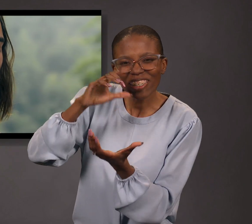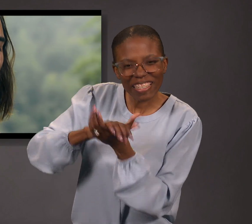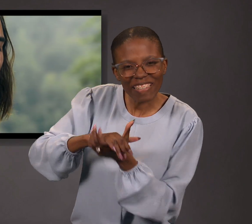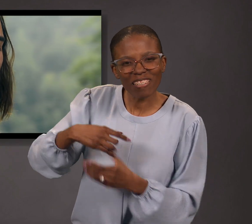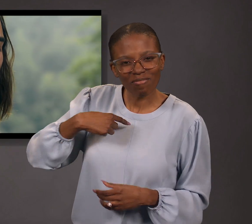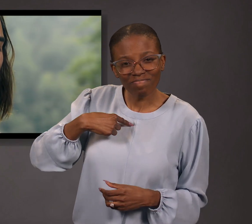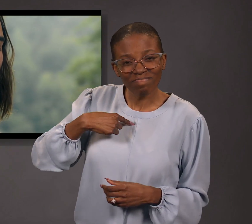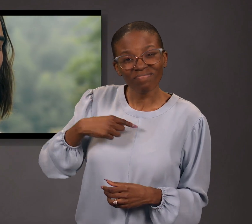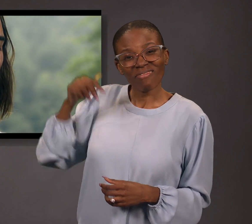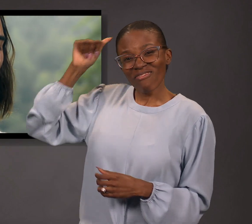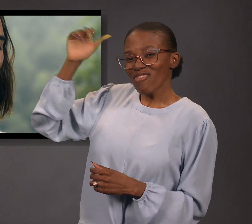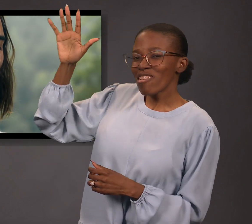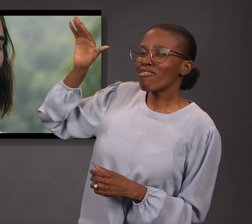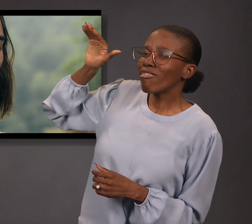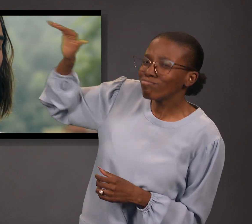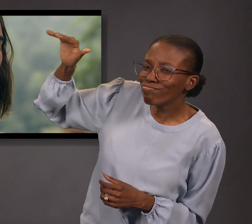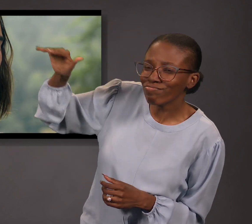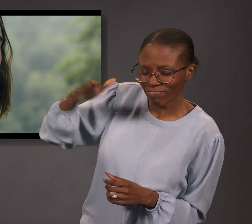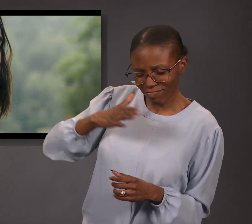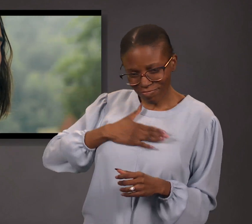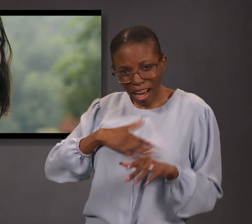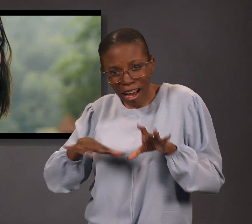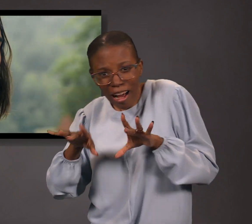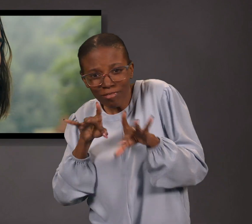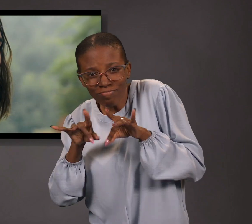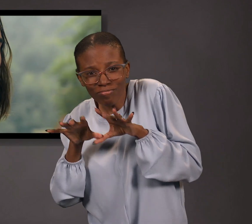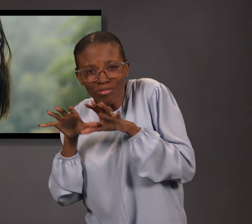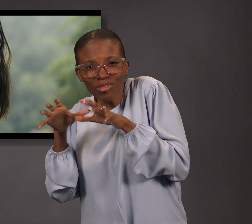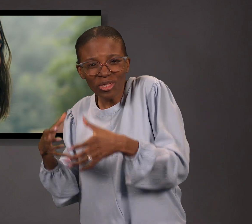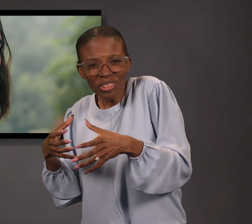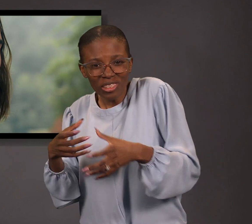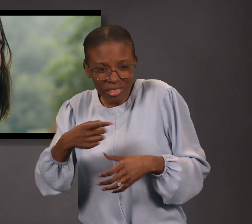Father, I pray Thee that Thou wilt give the Holy Ghost unto all them that shall believe in their words.